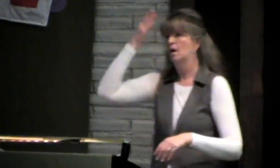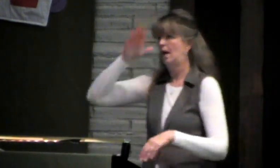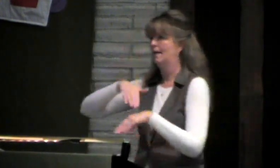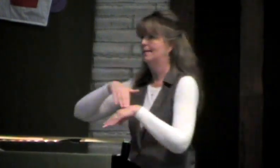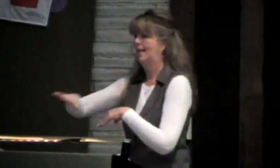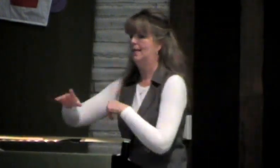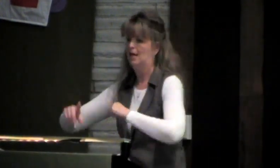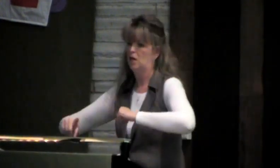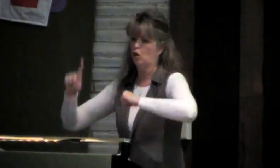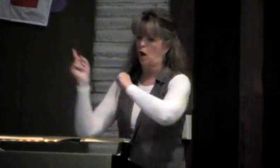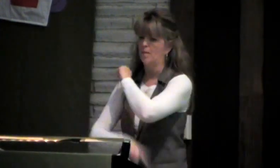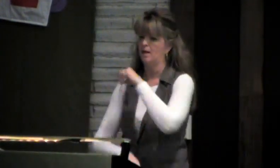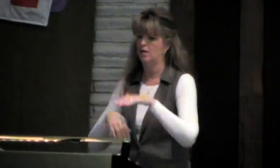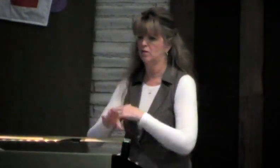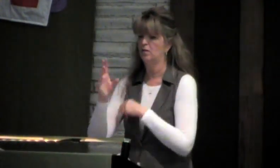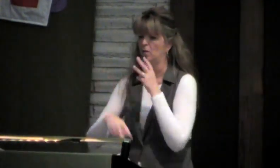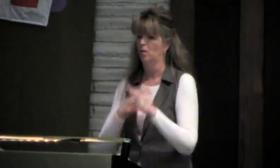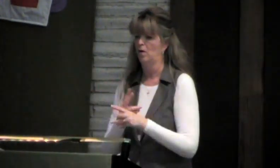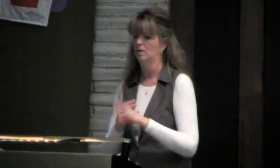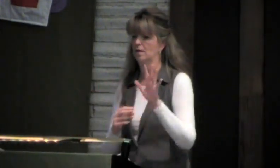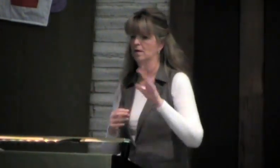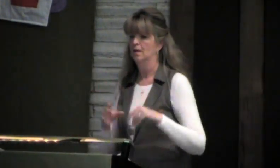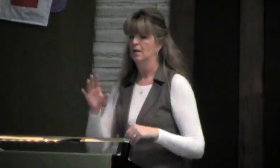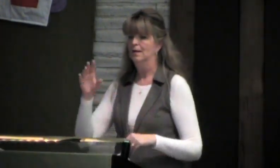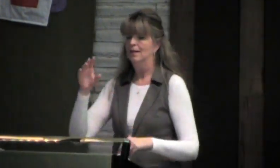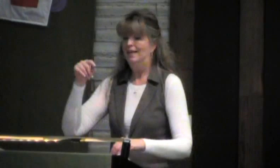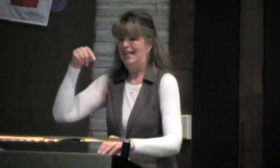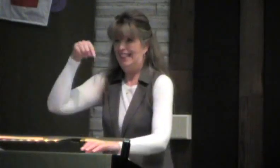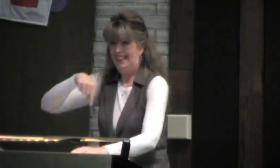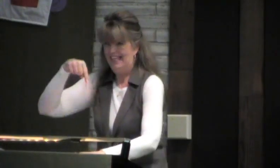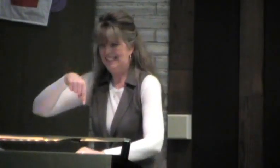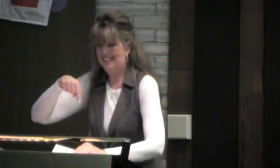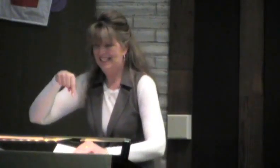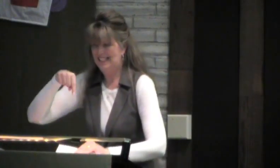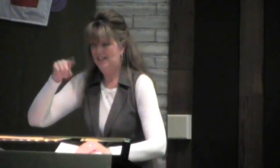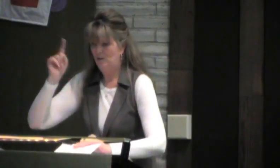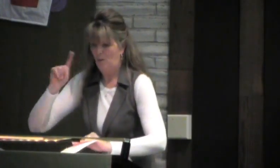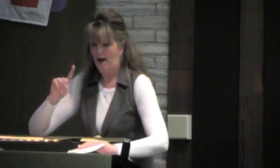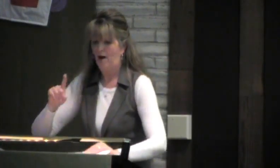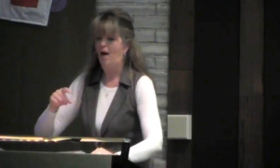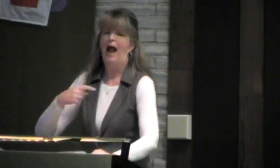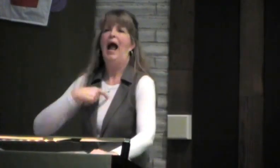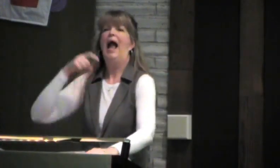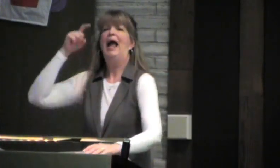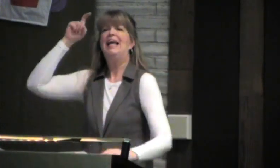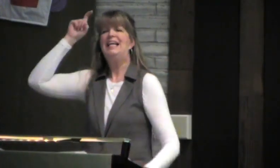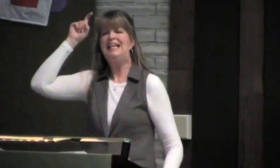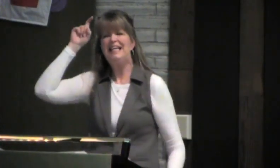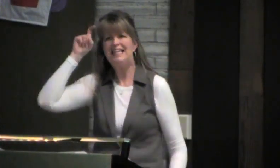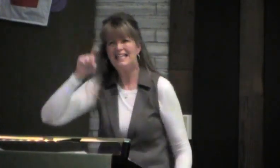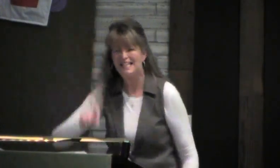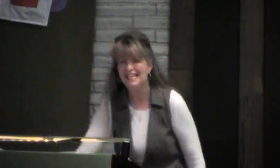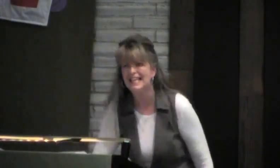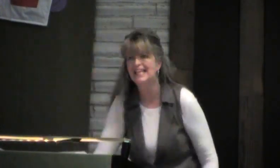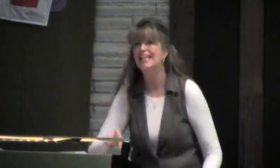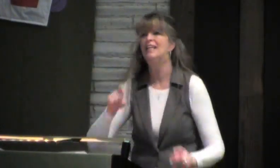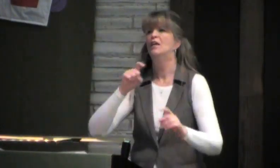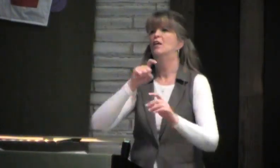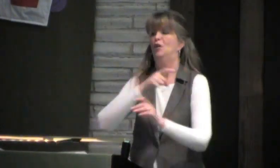God sent love to the world, or did God send condemnation into the world. Well, this is where